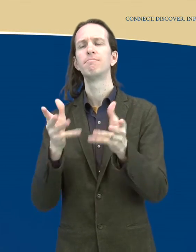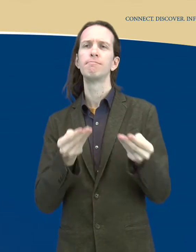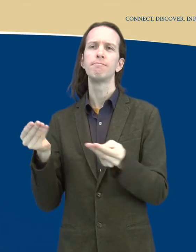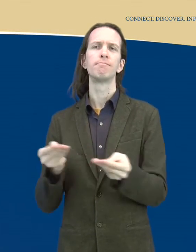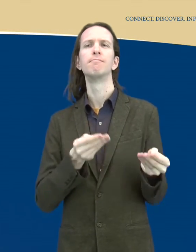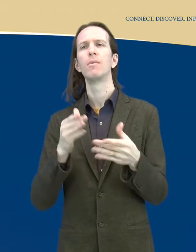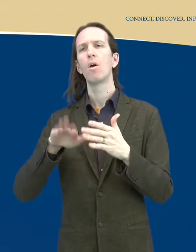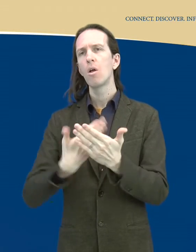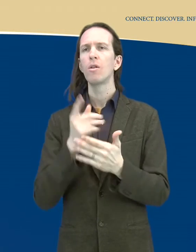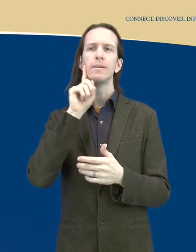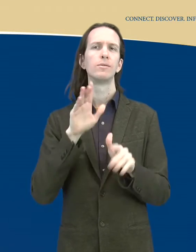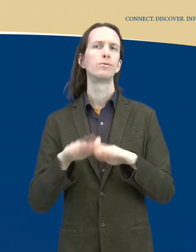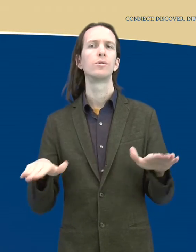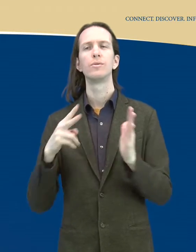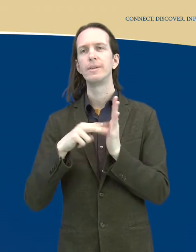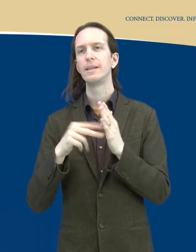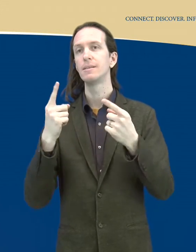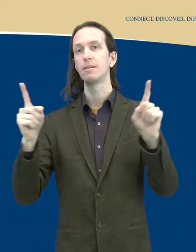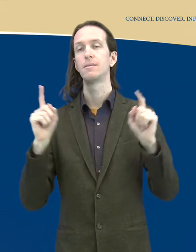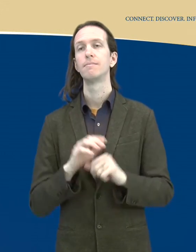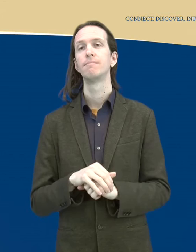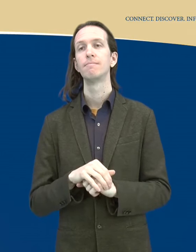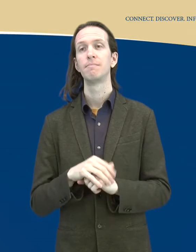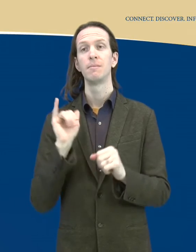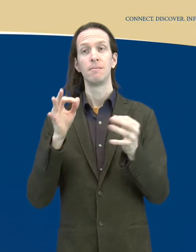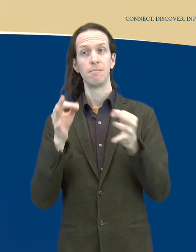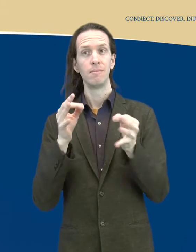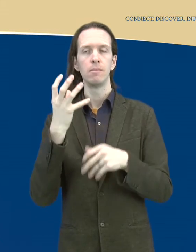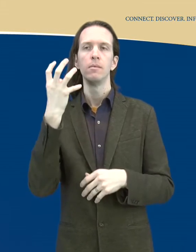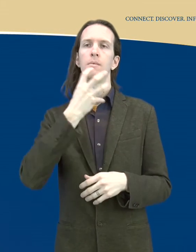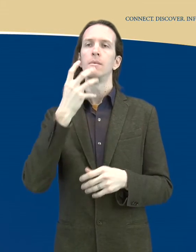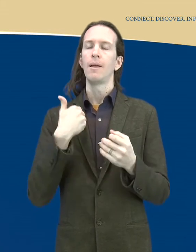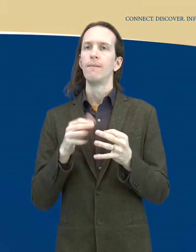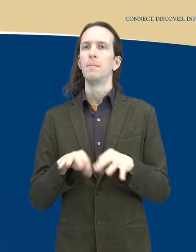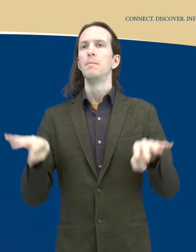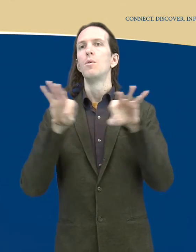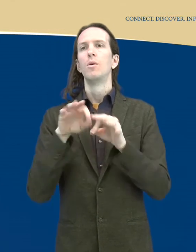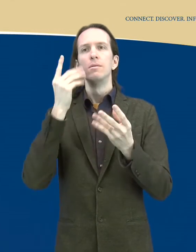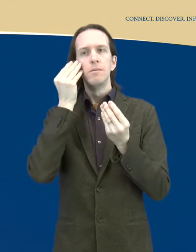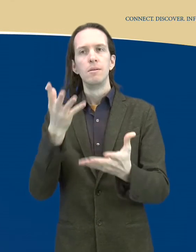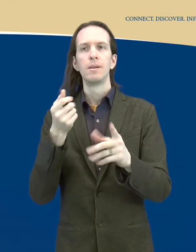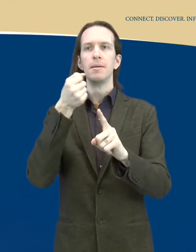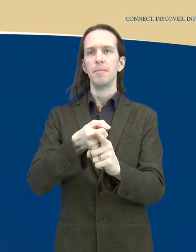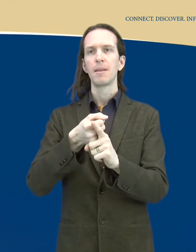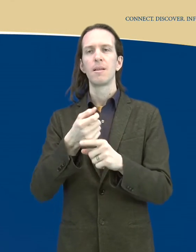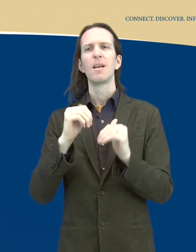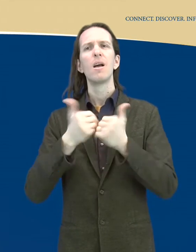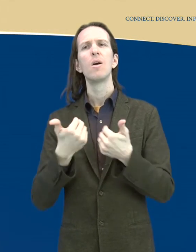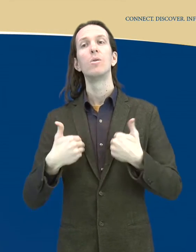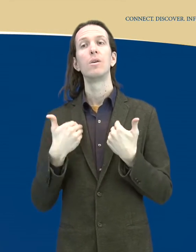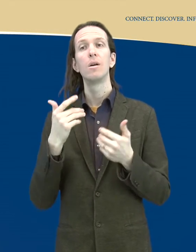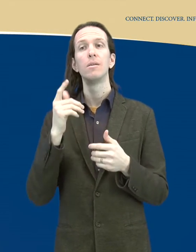hearing, and account with profound transformative impact on learning to read in deaf children with different